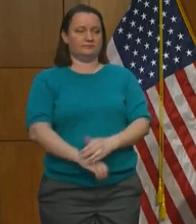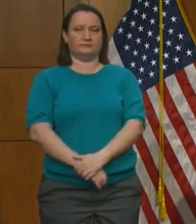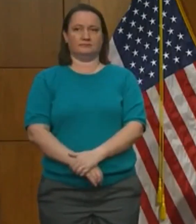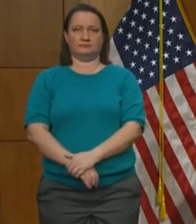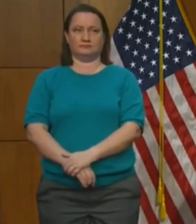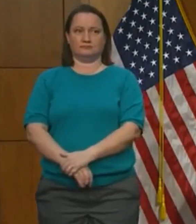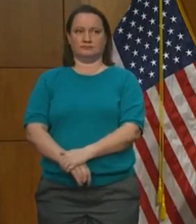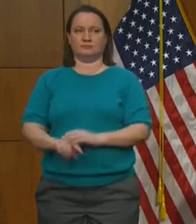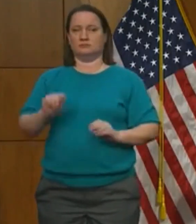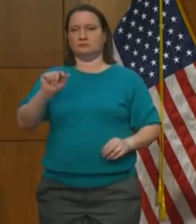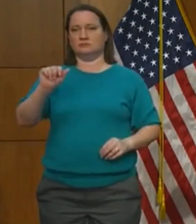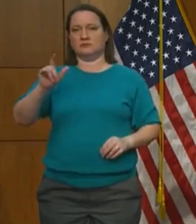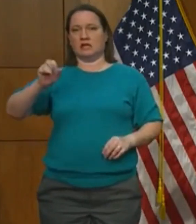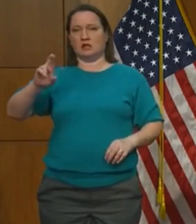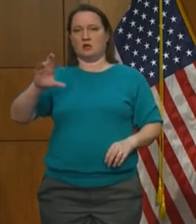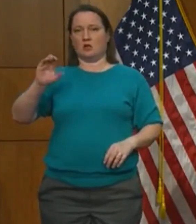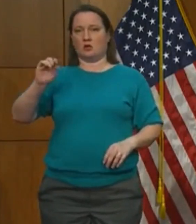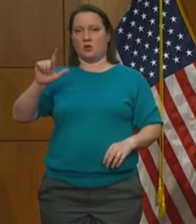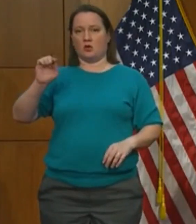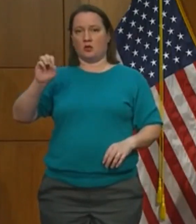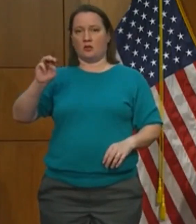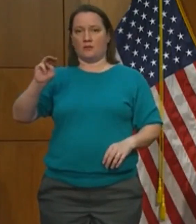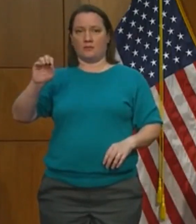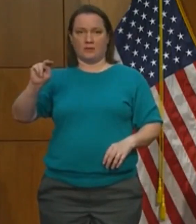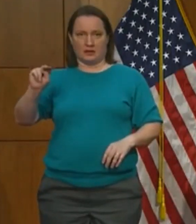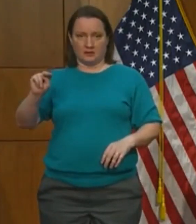Taylor Coleman with ABC 13 in Lynchburg.